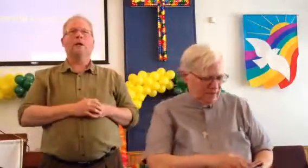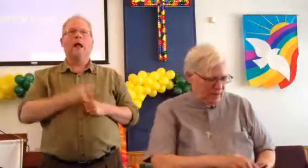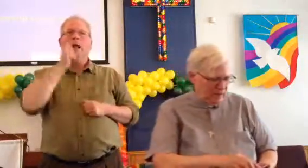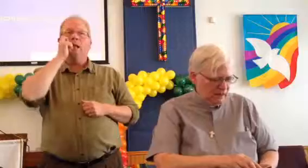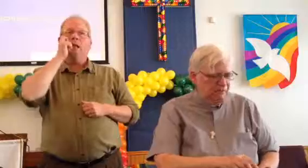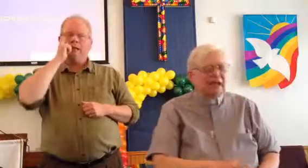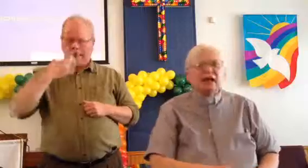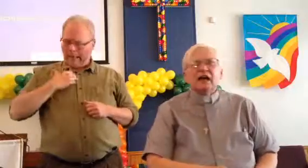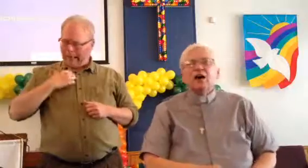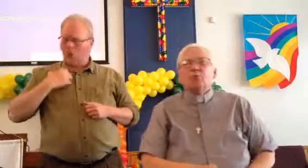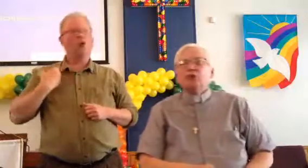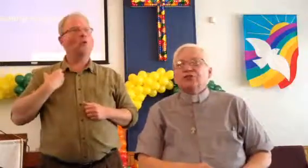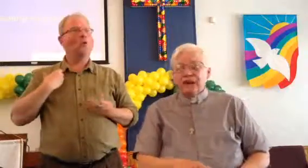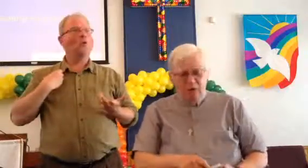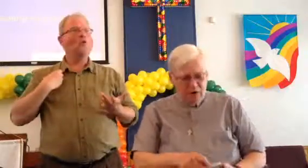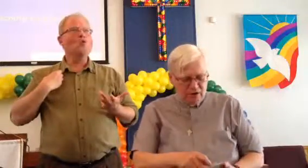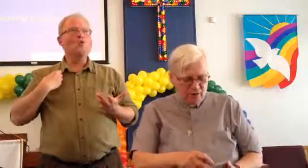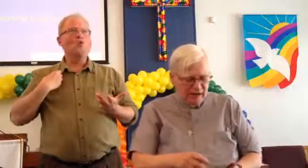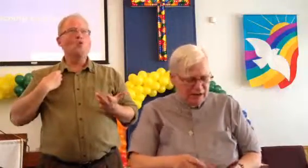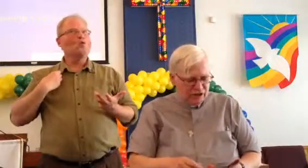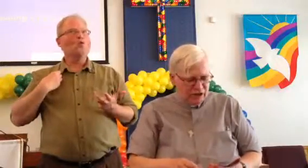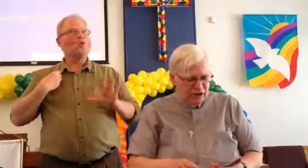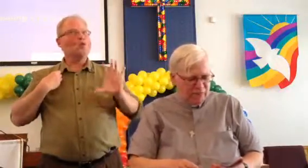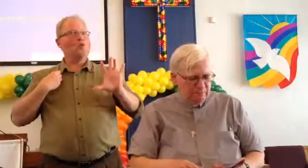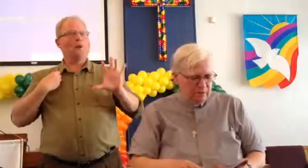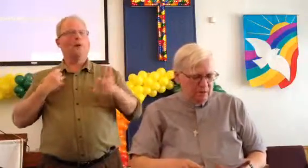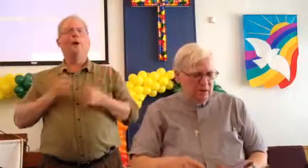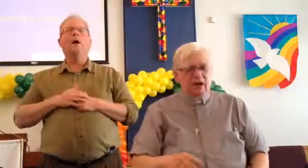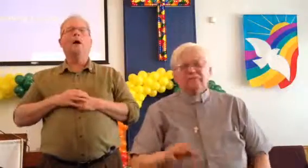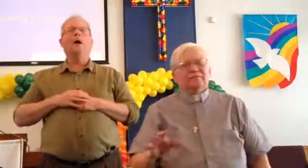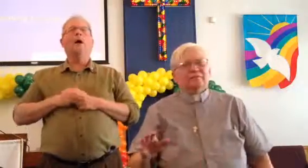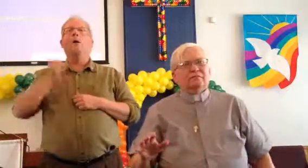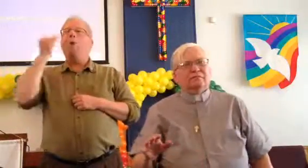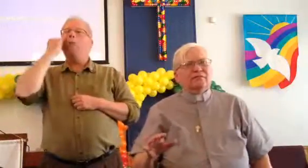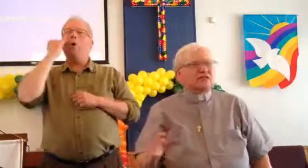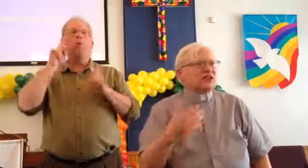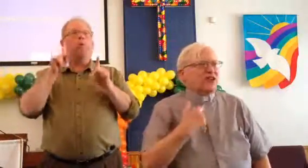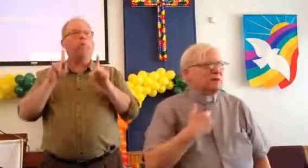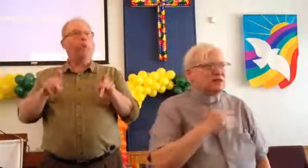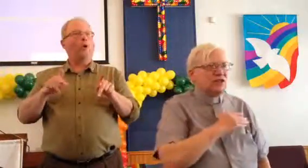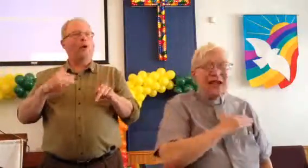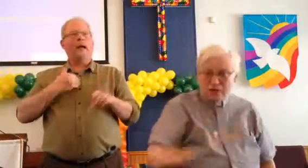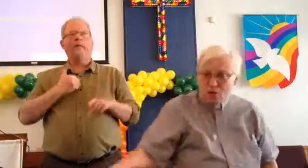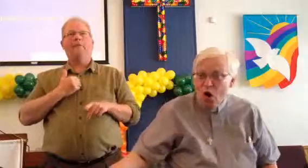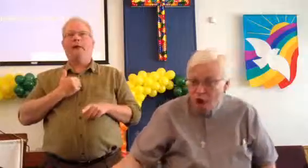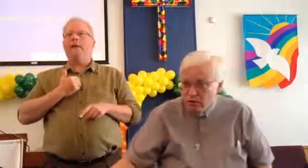Living in a multi-partnered relationship? Oh, that's not like me, so that's wrong.